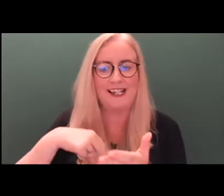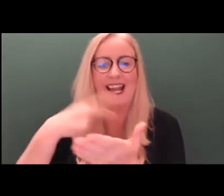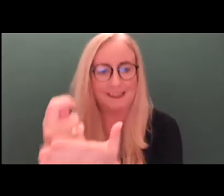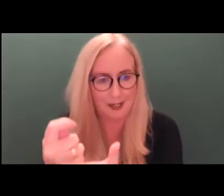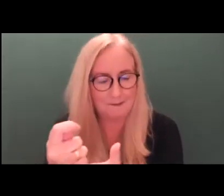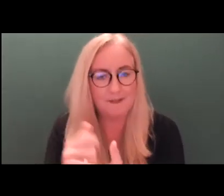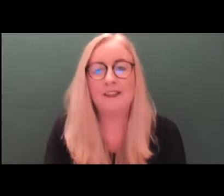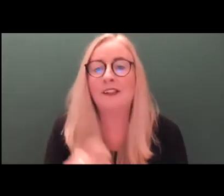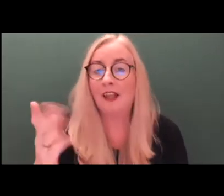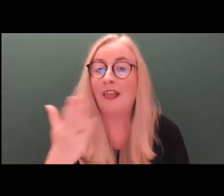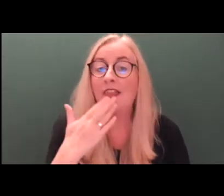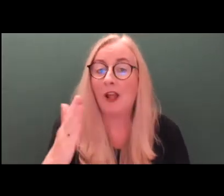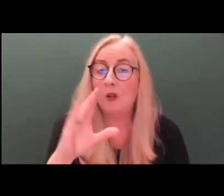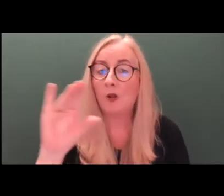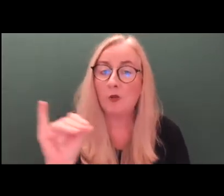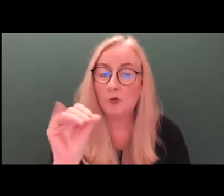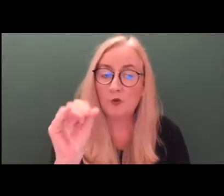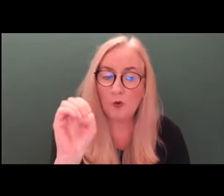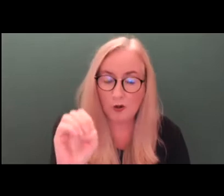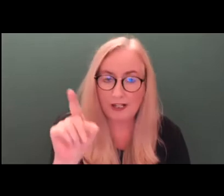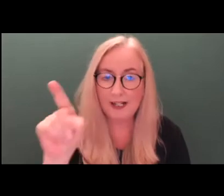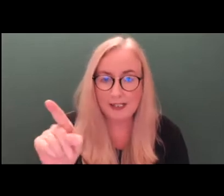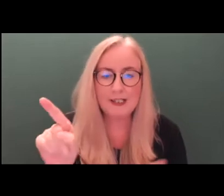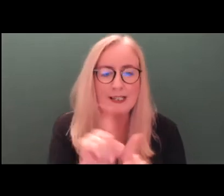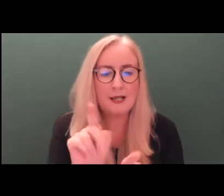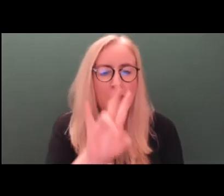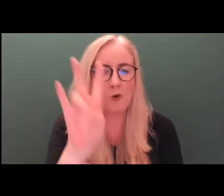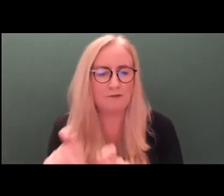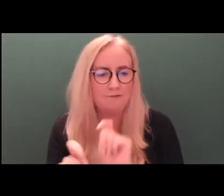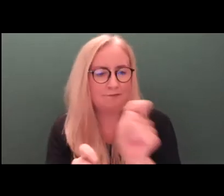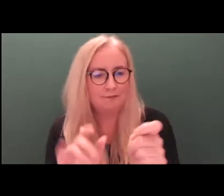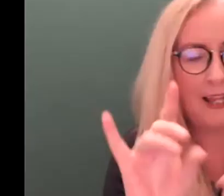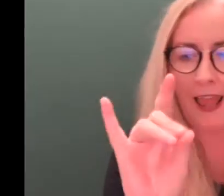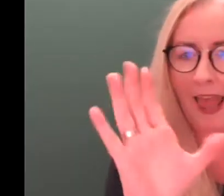Thank you, Jo. And I'll put the same question now to Helen, please.